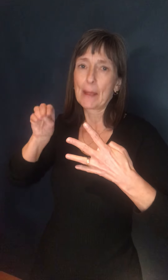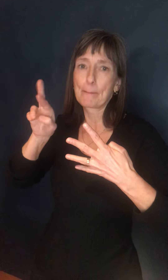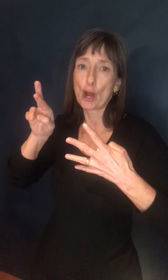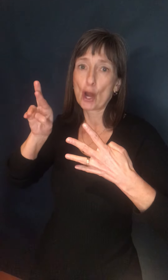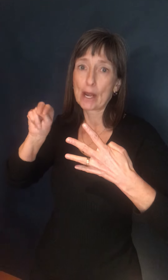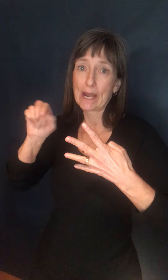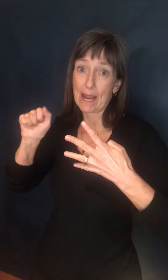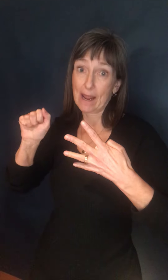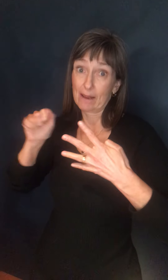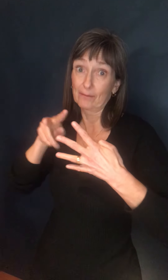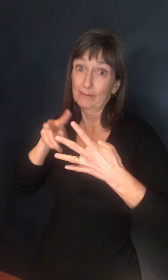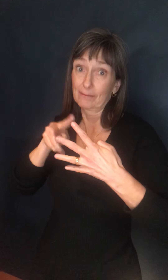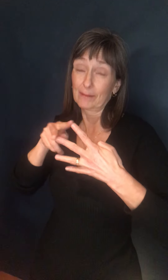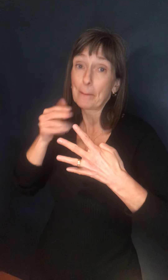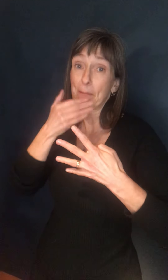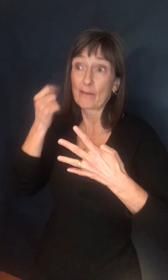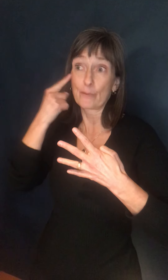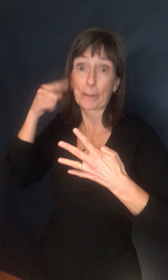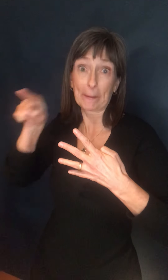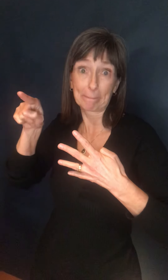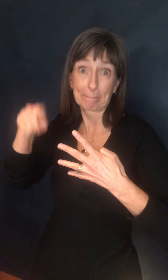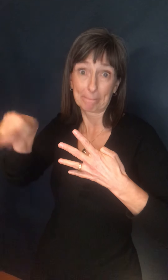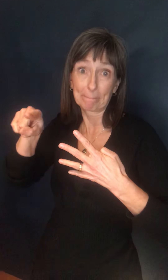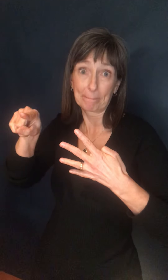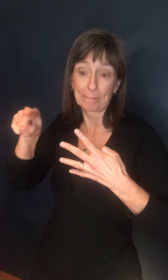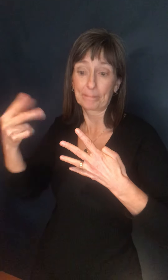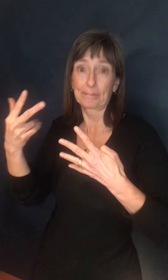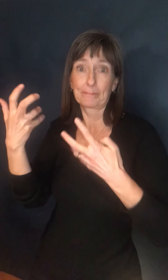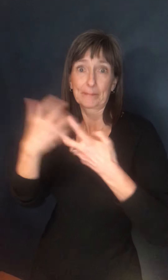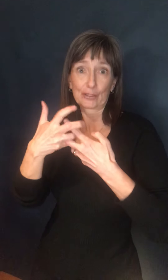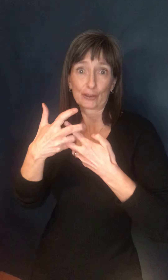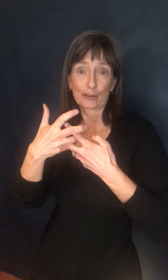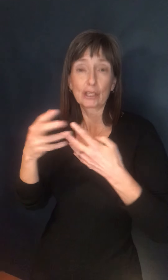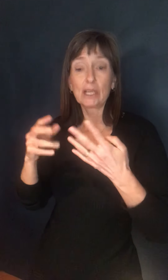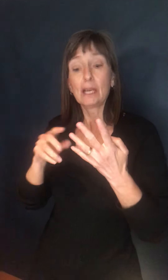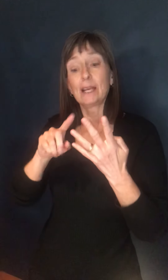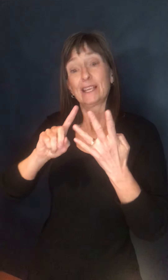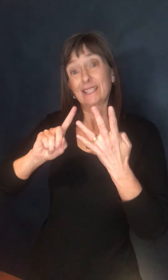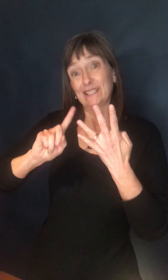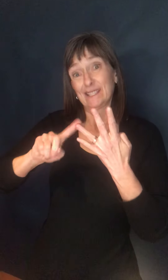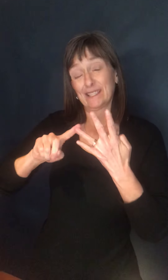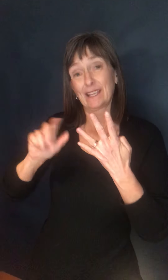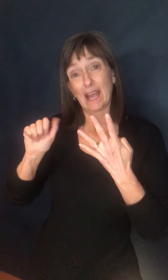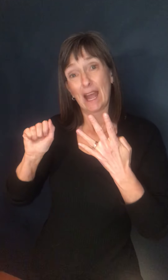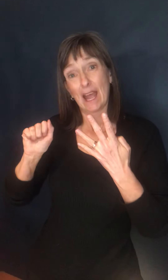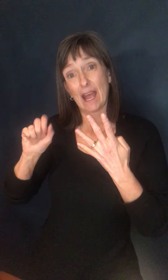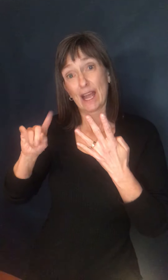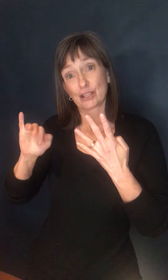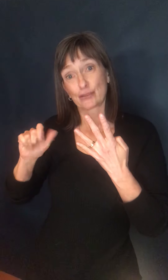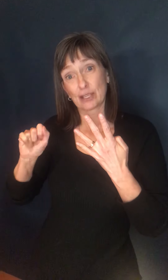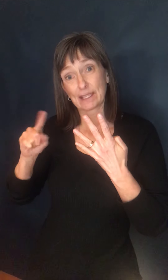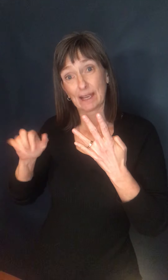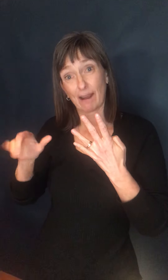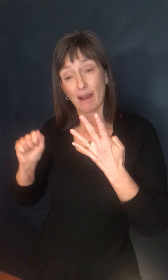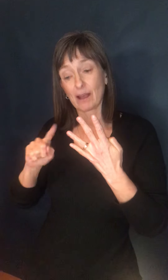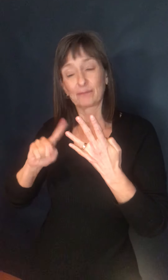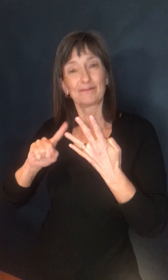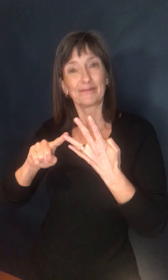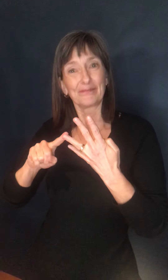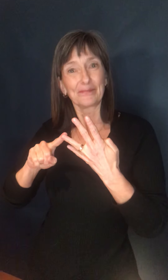um, trying to, um, deliver the AstraZeneca vaccine to the, to the groups that, um, are not in